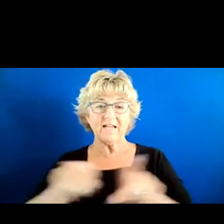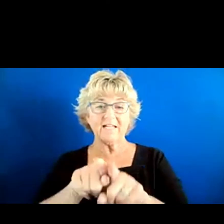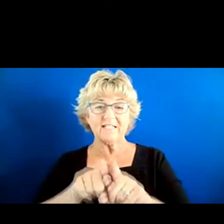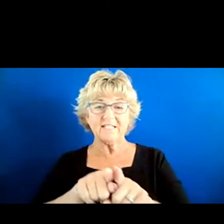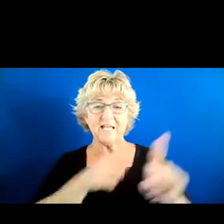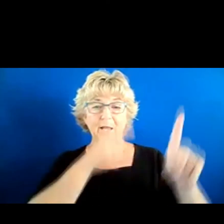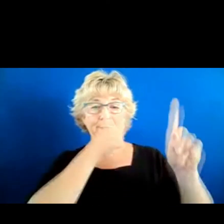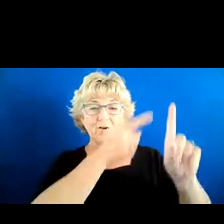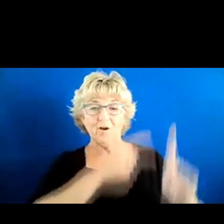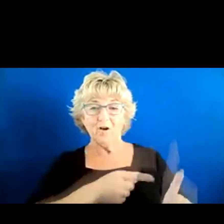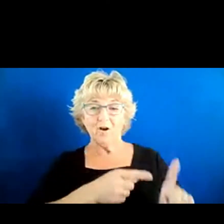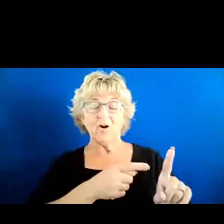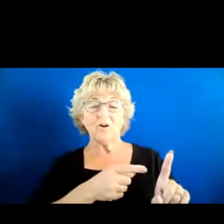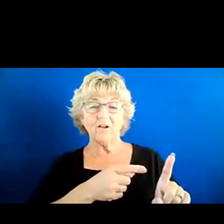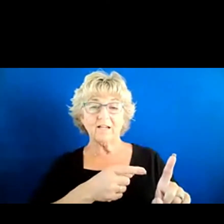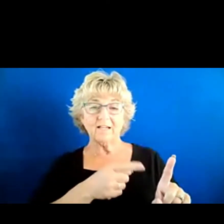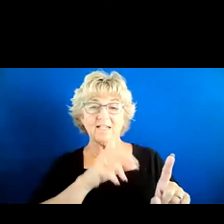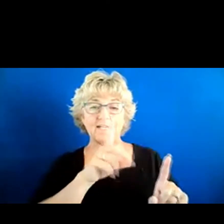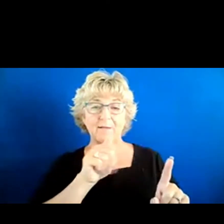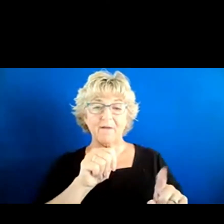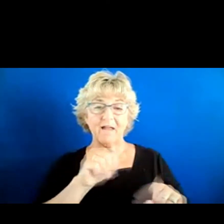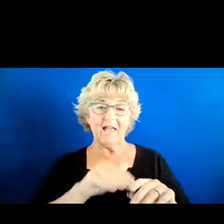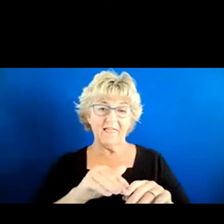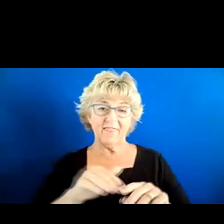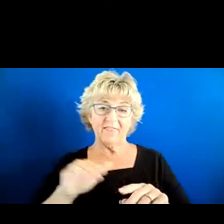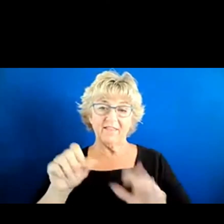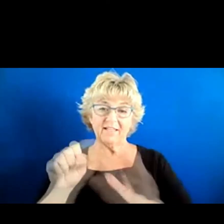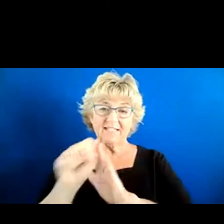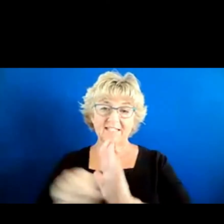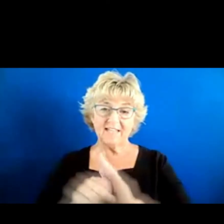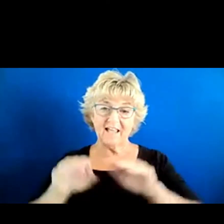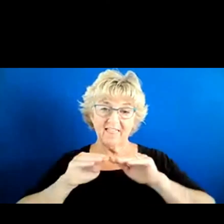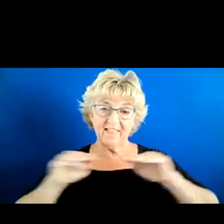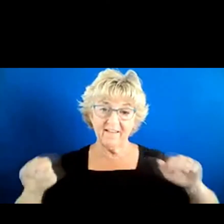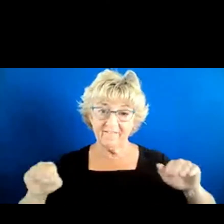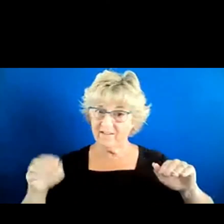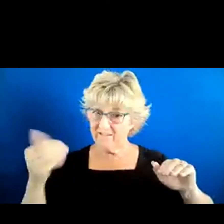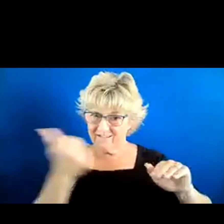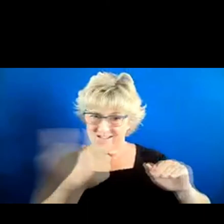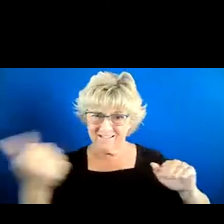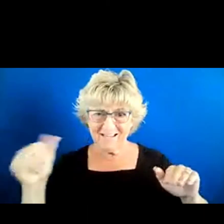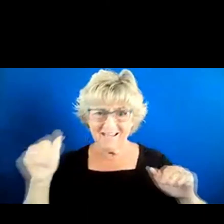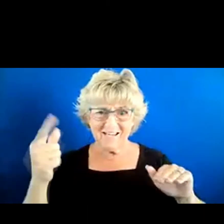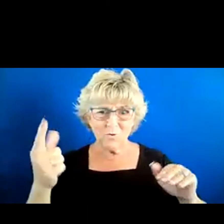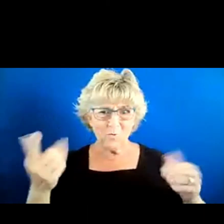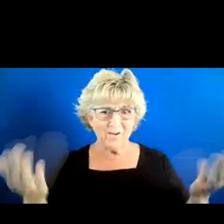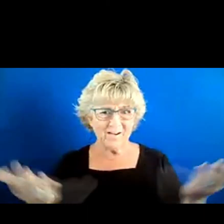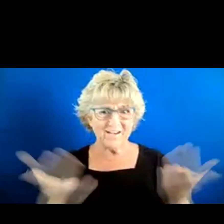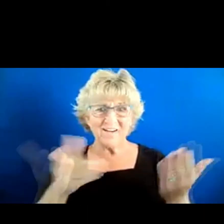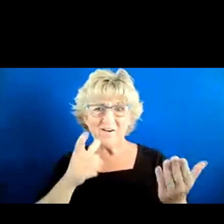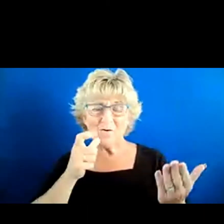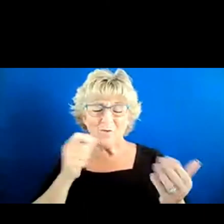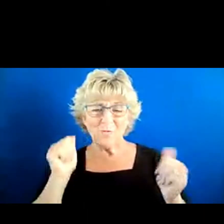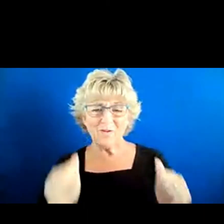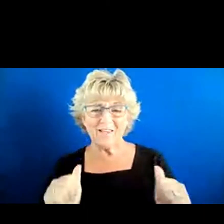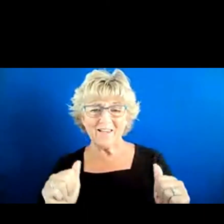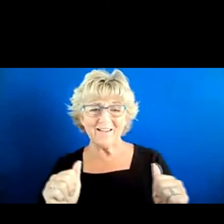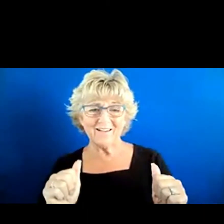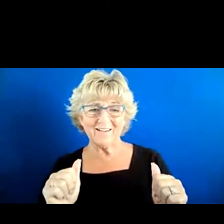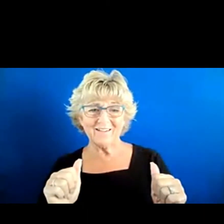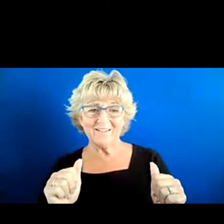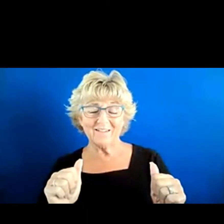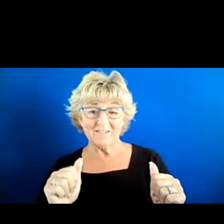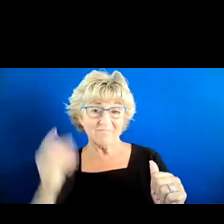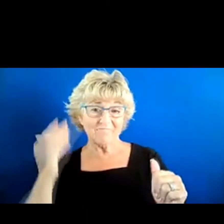disability concept at the state level. But is there anybody on the call who kind of is